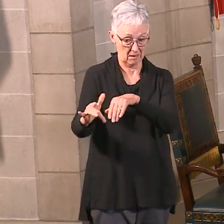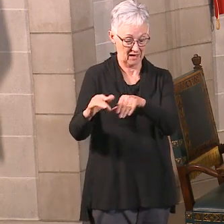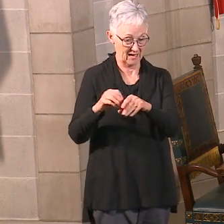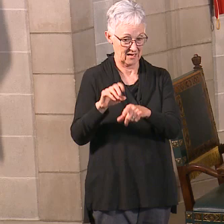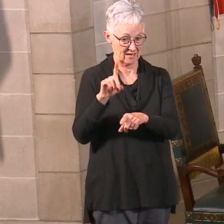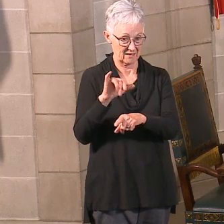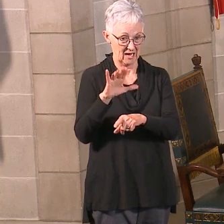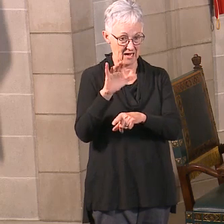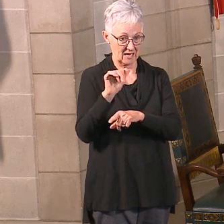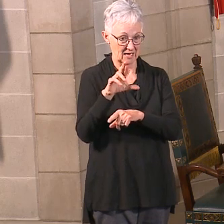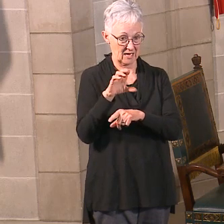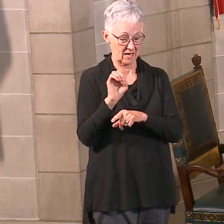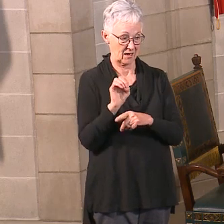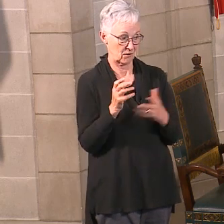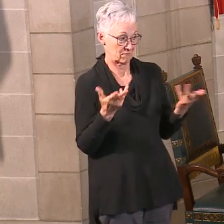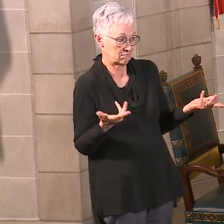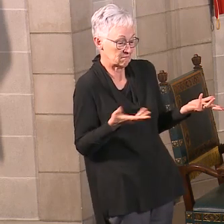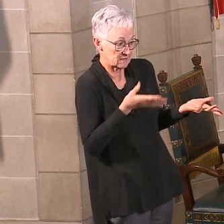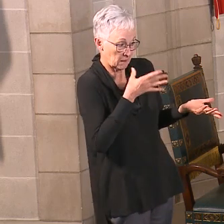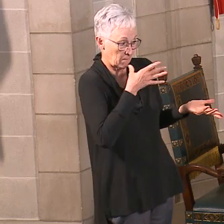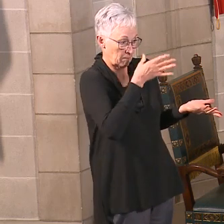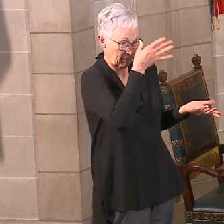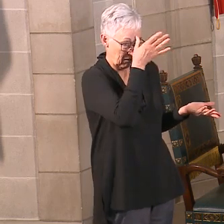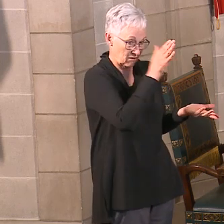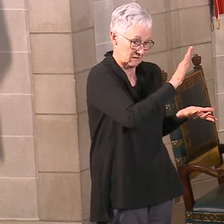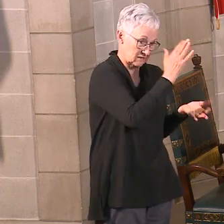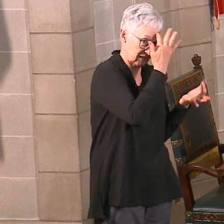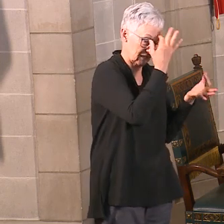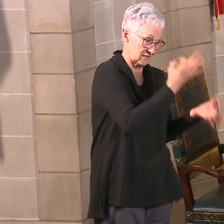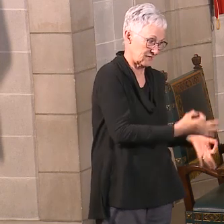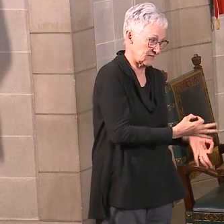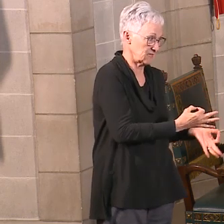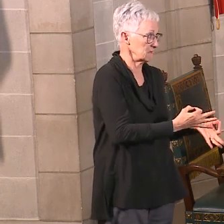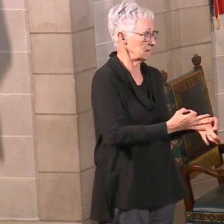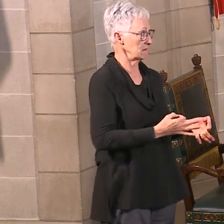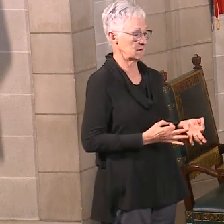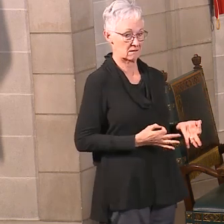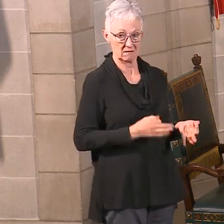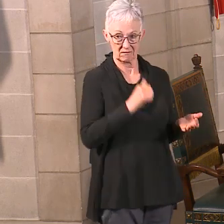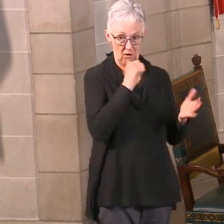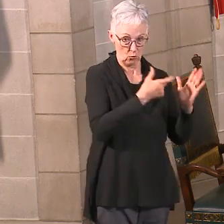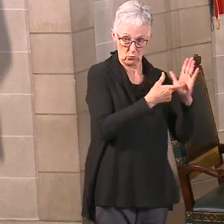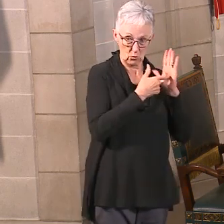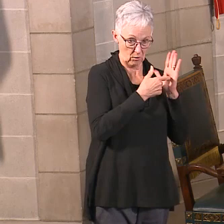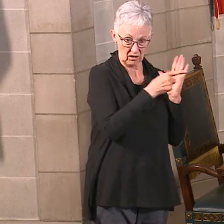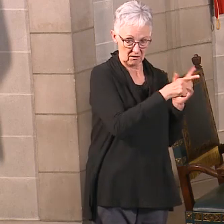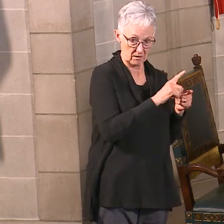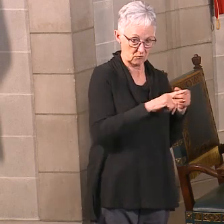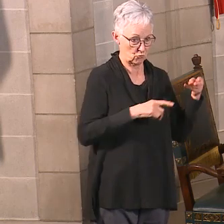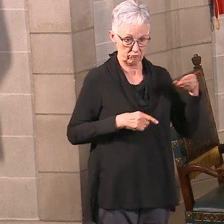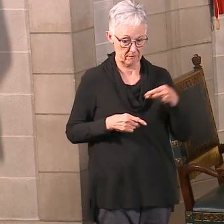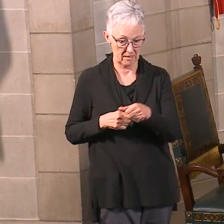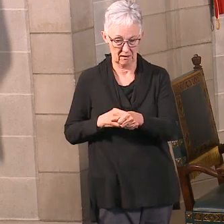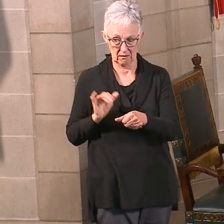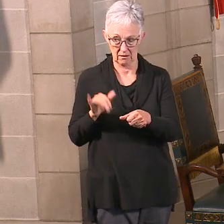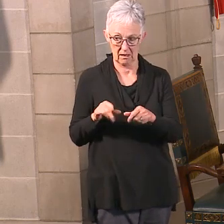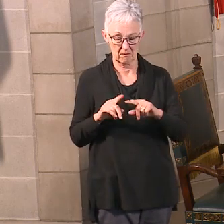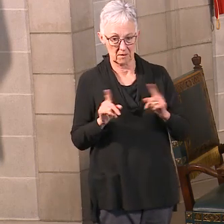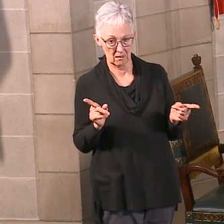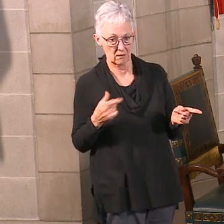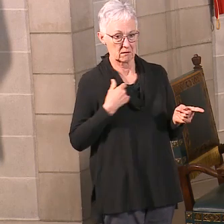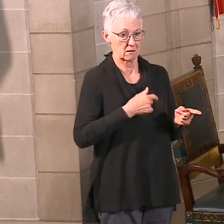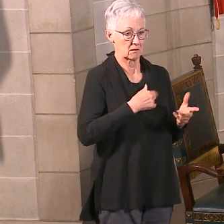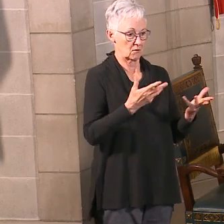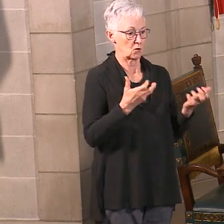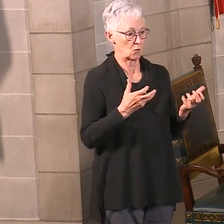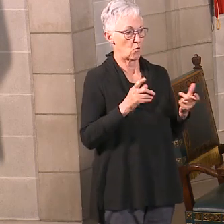that's really kind of the parent's choice to be able to do that if they want to do that. There's certainly no requirement that they do that. Obviously, what we want to do is make sure we're looking to expand